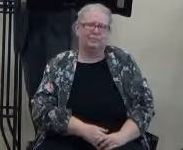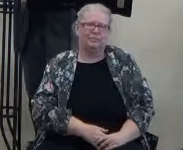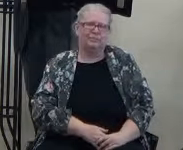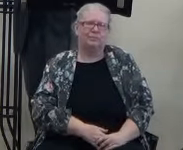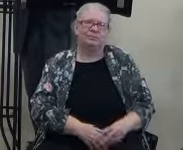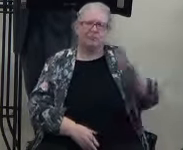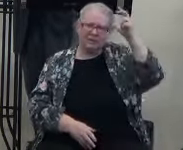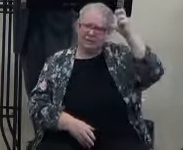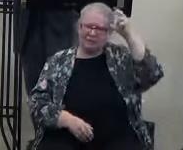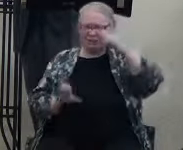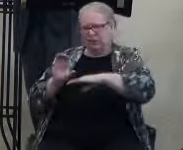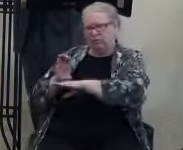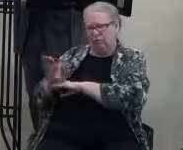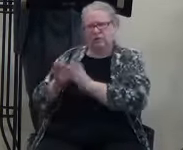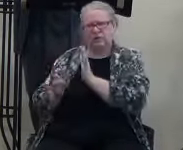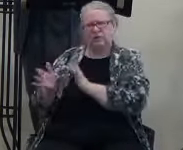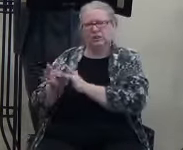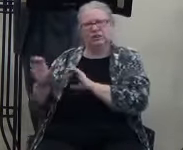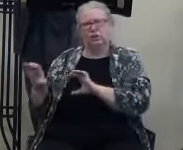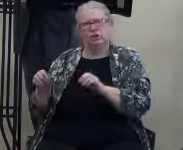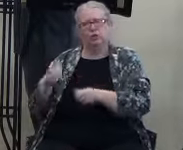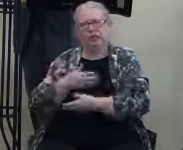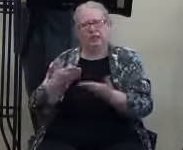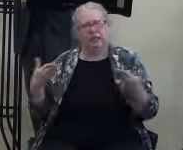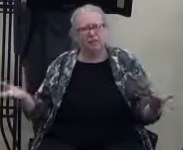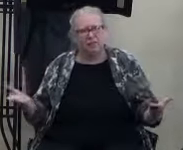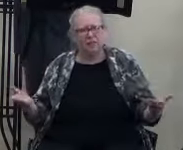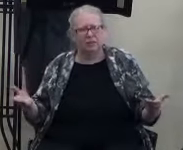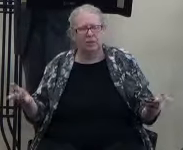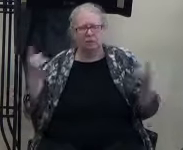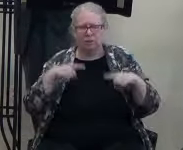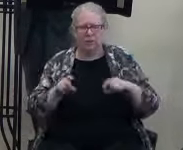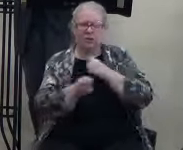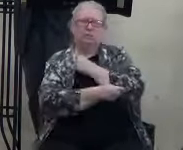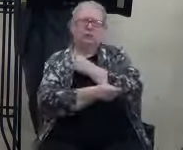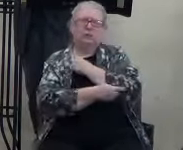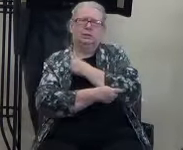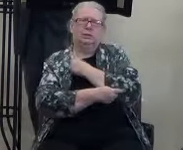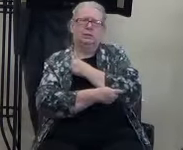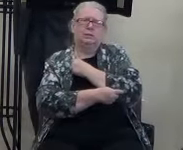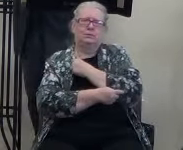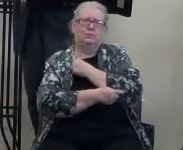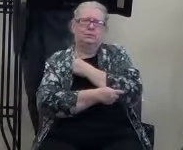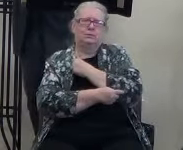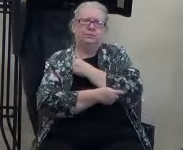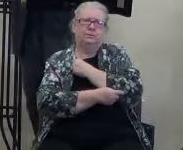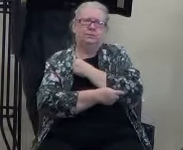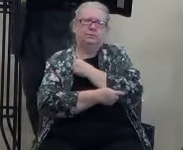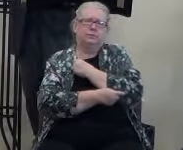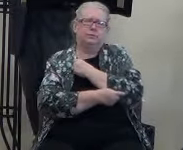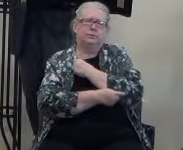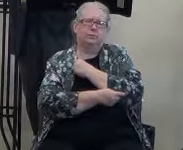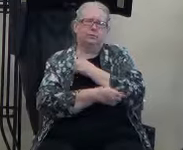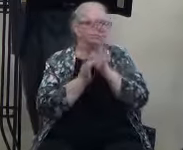The devil didn't make Jesus do anything in the desert when he was being tested. He said, it's threatened. Satan, you